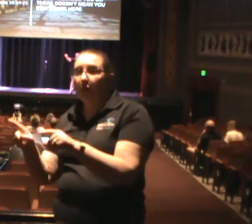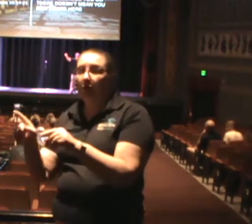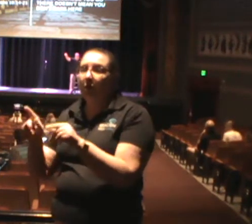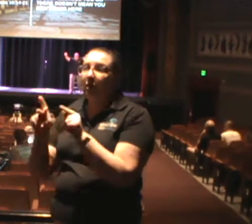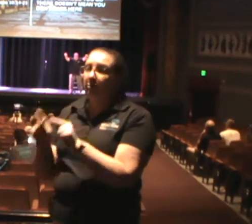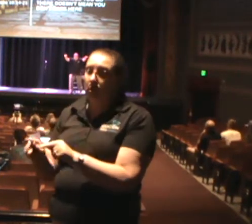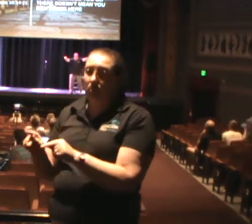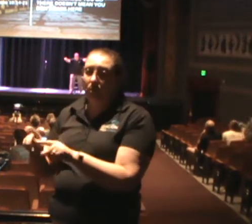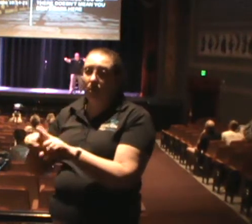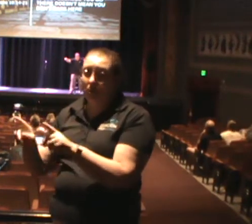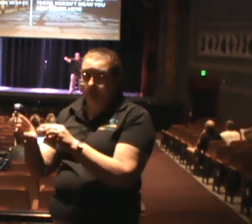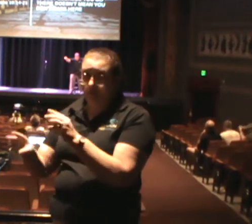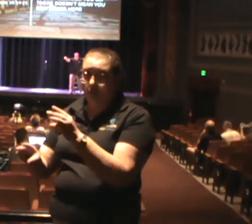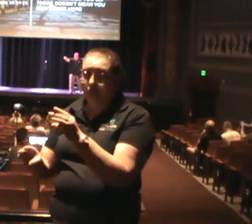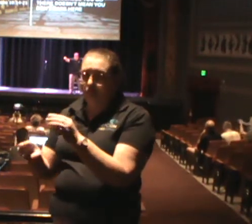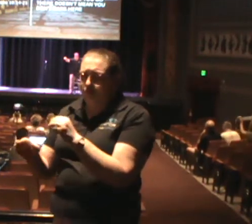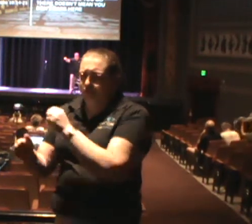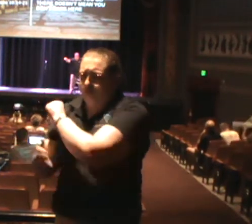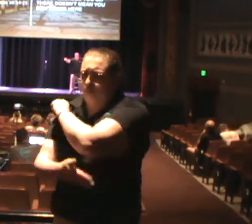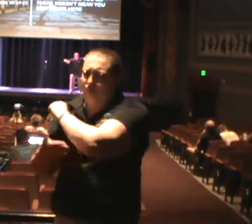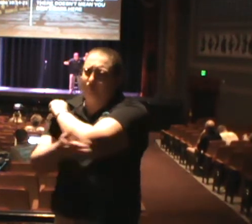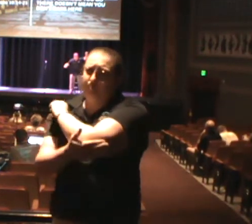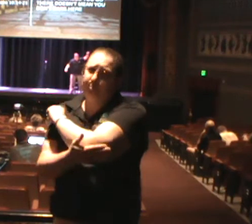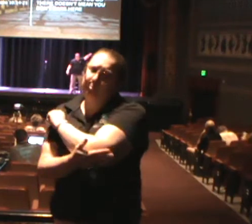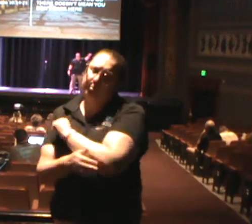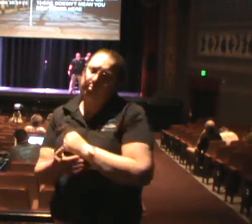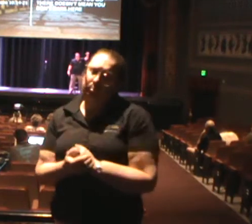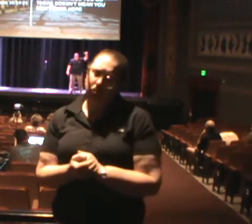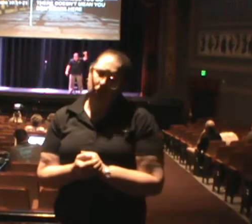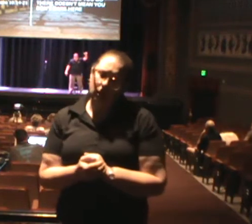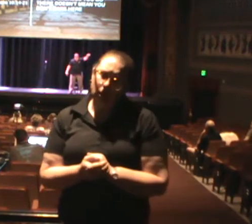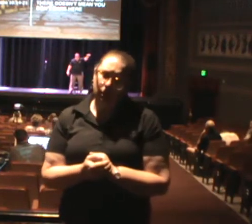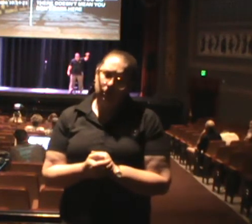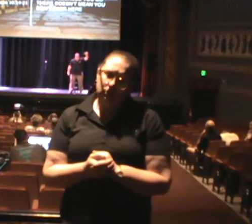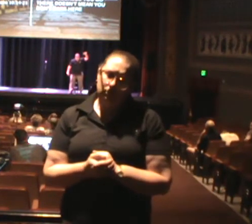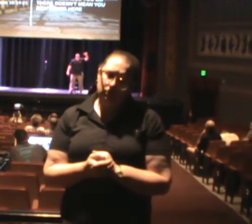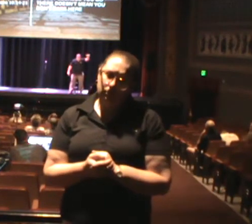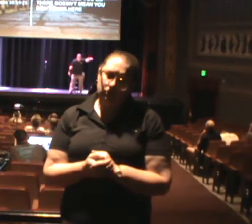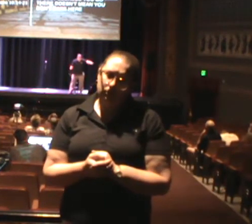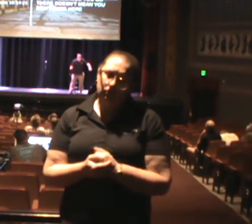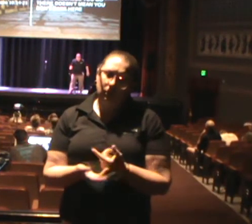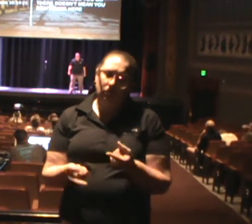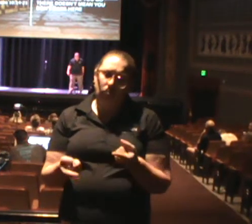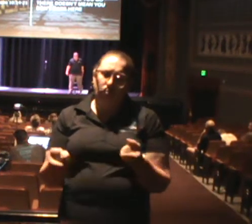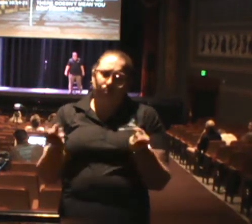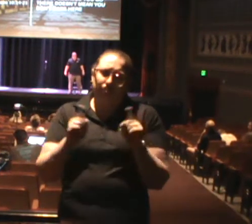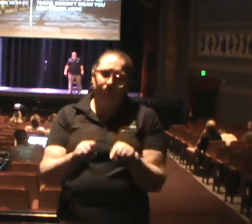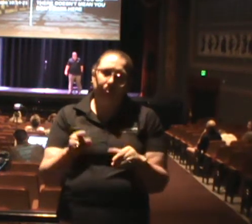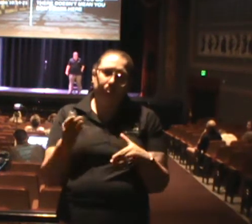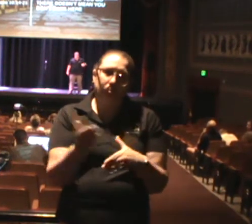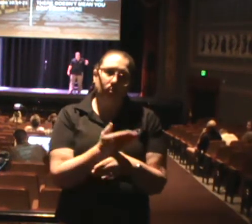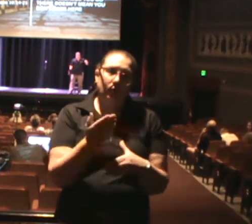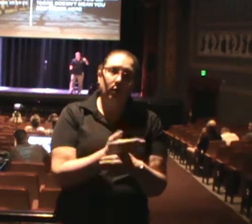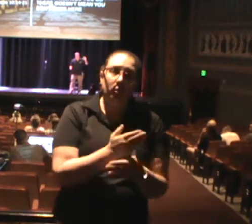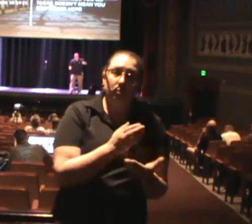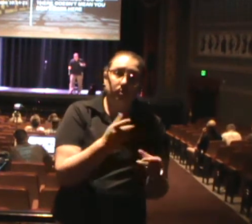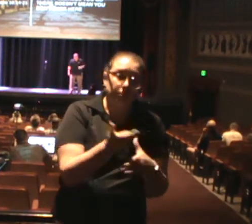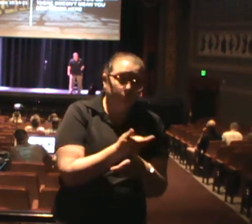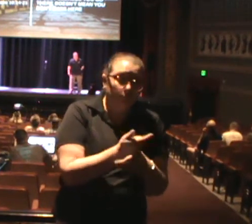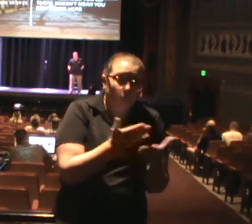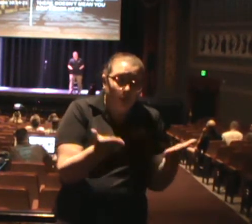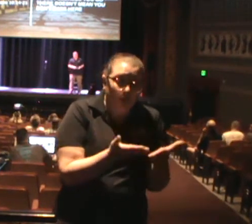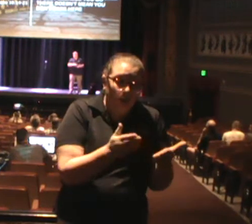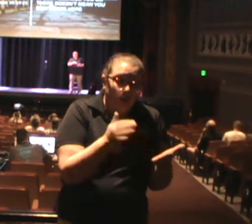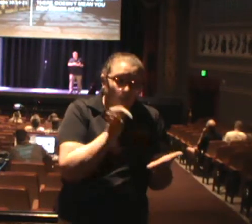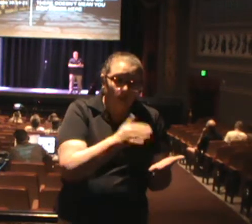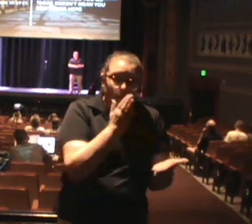administering to people in the well, does that stop us when we go to Haiti, Jamaica, wherever else well? It's possible to care